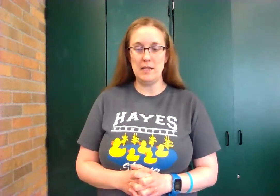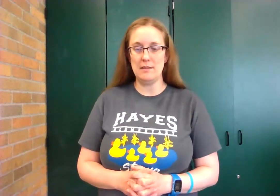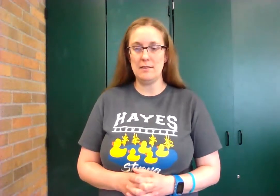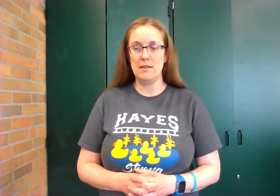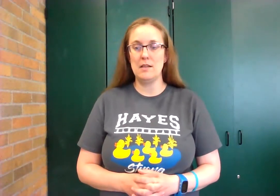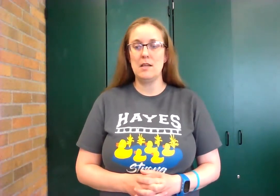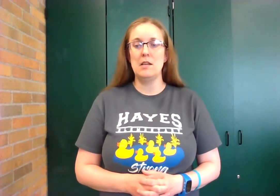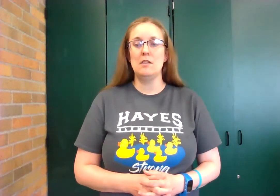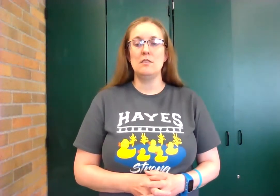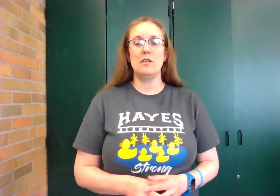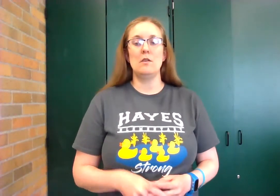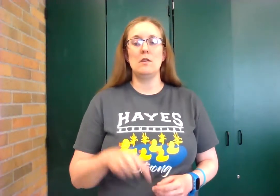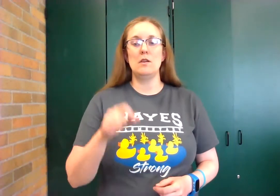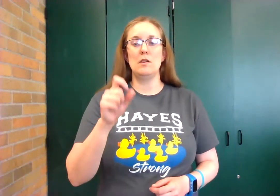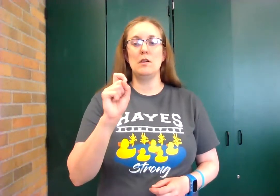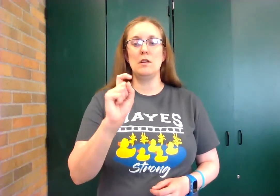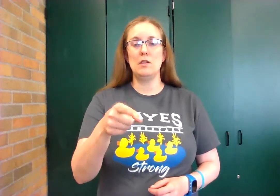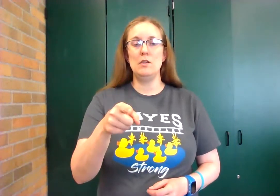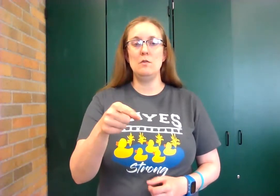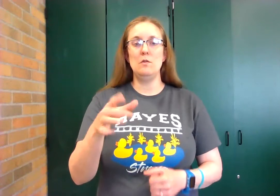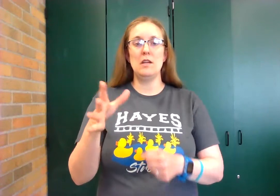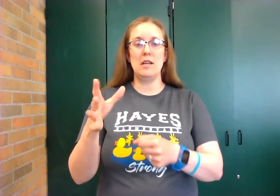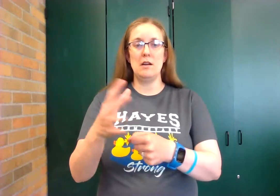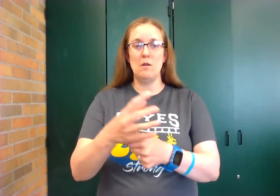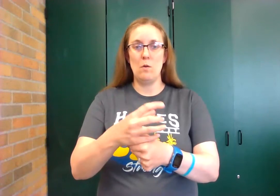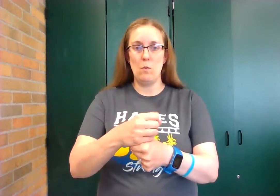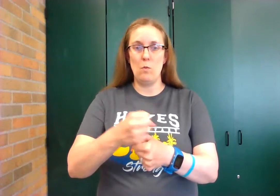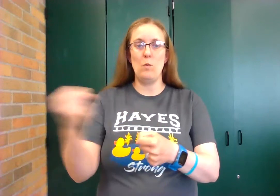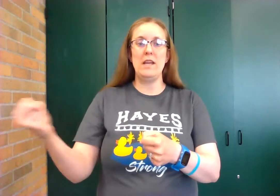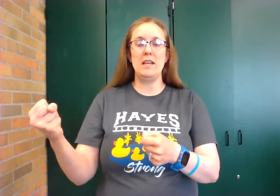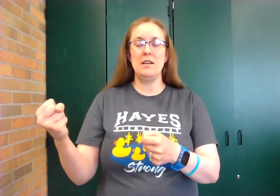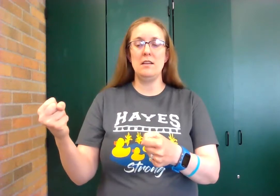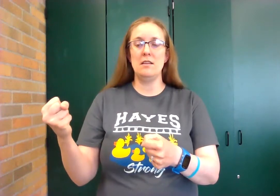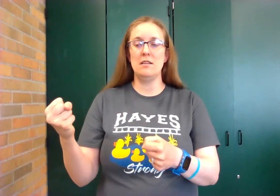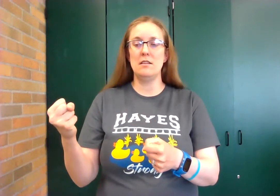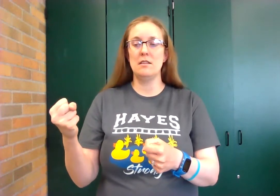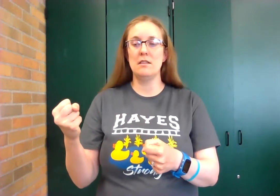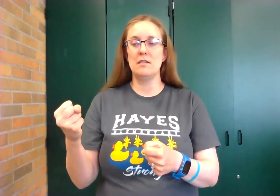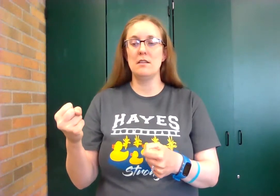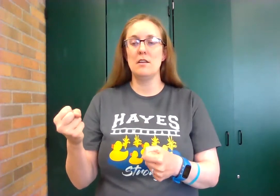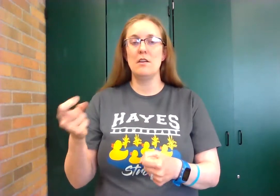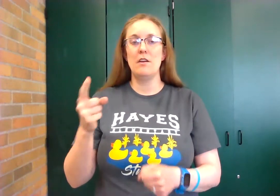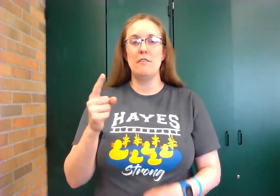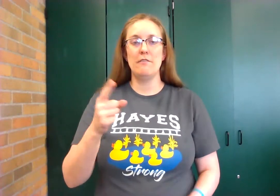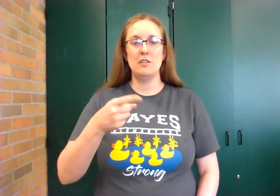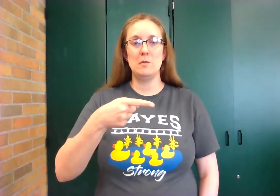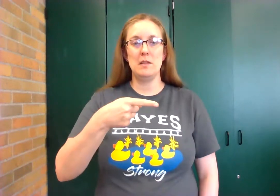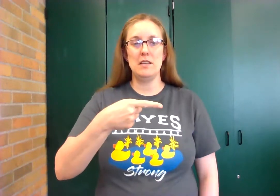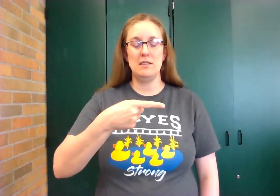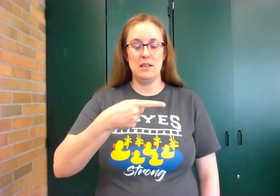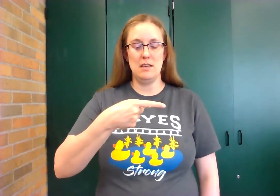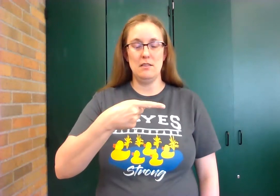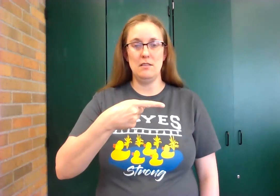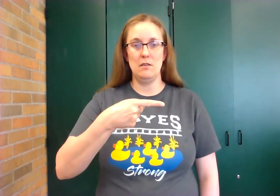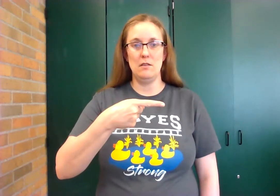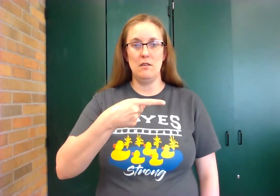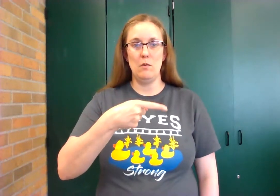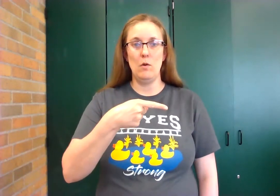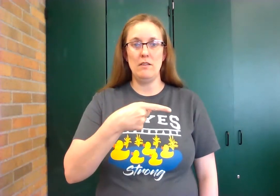so you can win first place is one